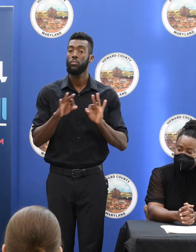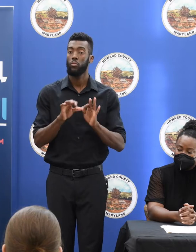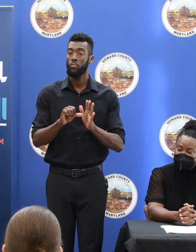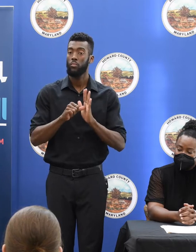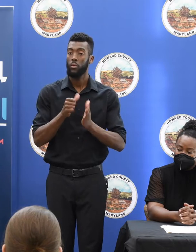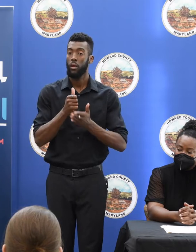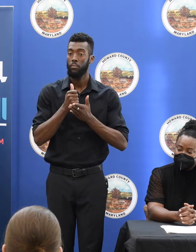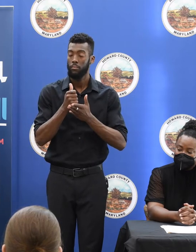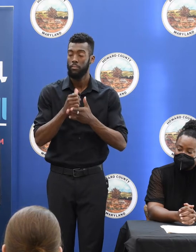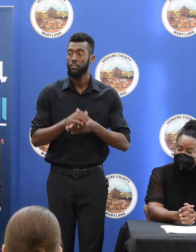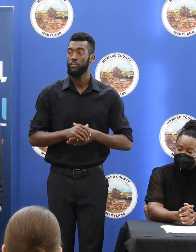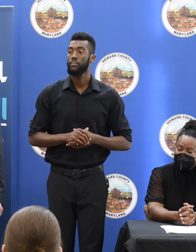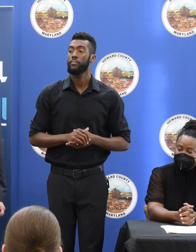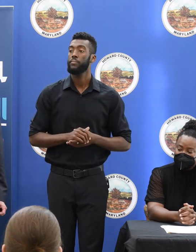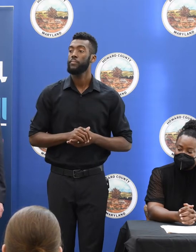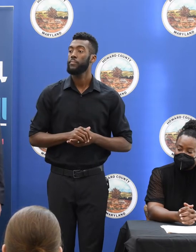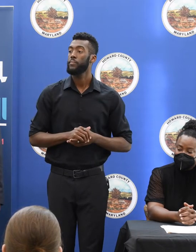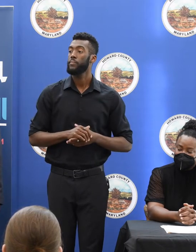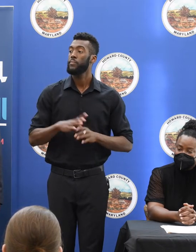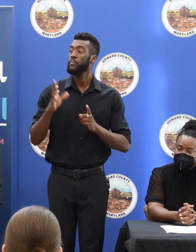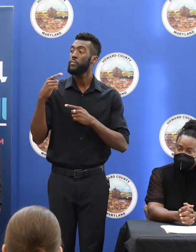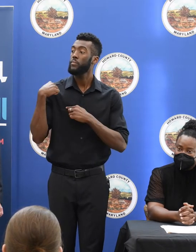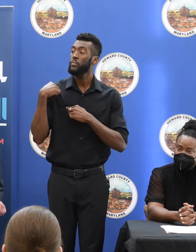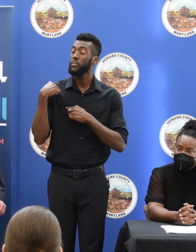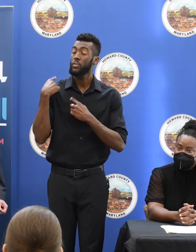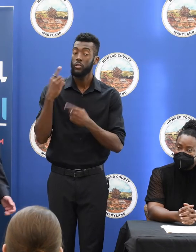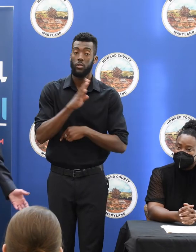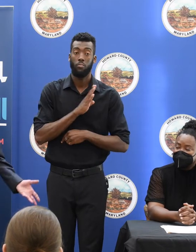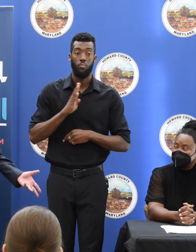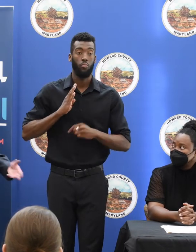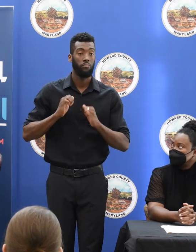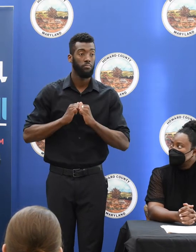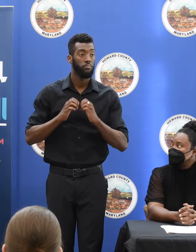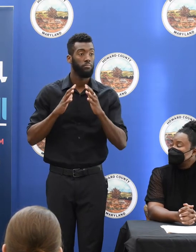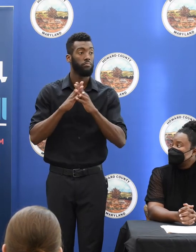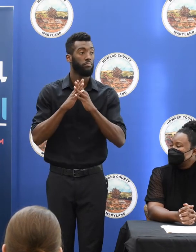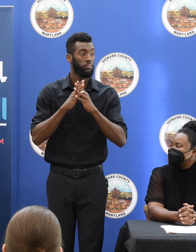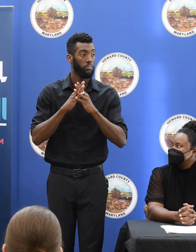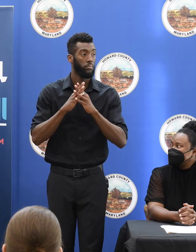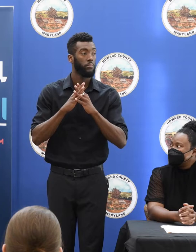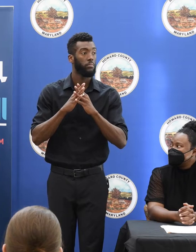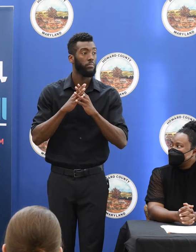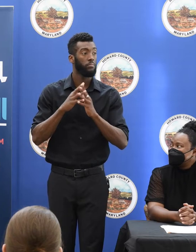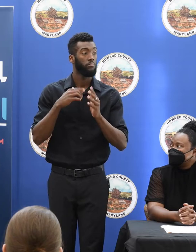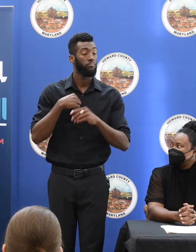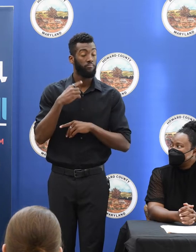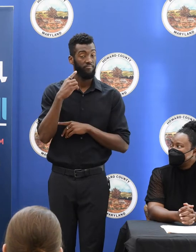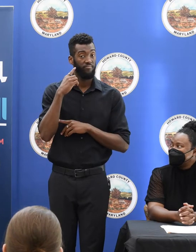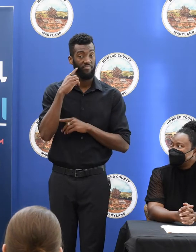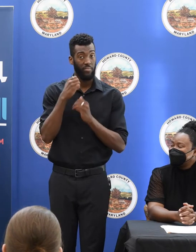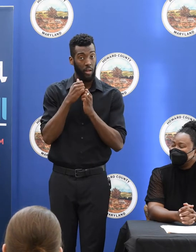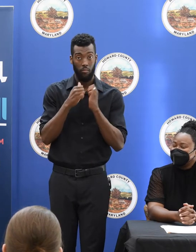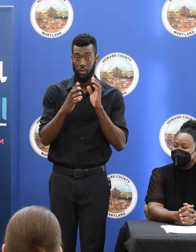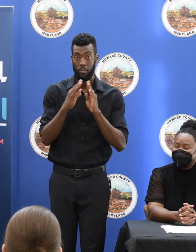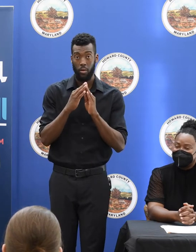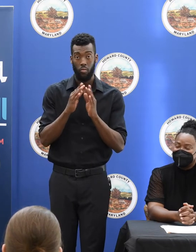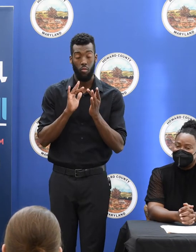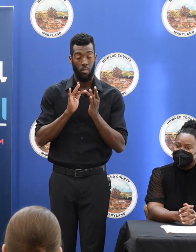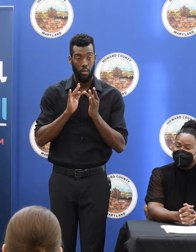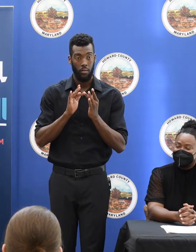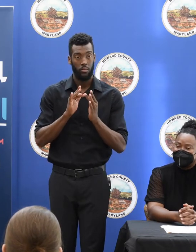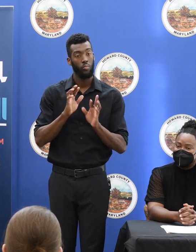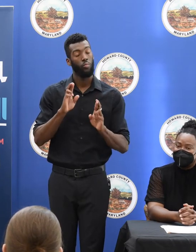And since the board's inception, I've heard every one of those meetings online. Hopefully we'll